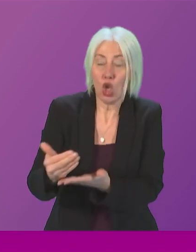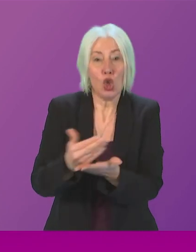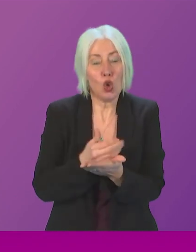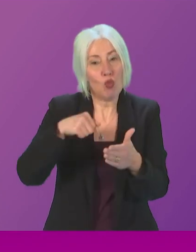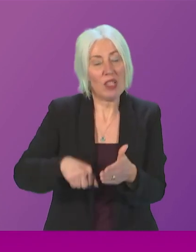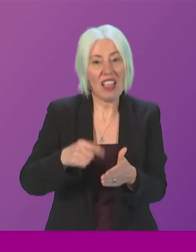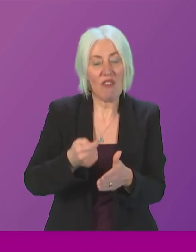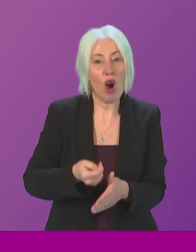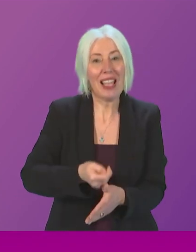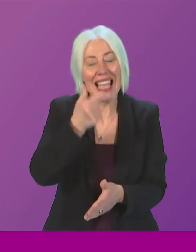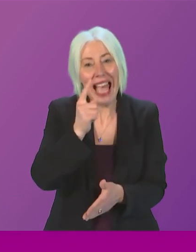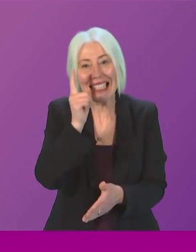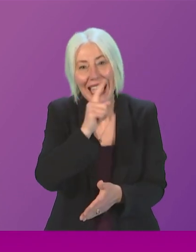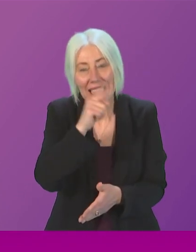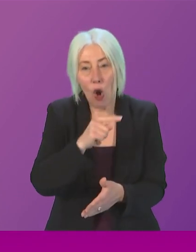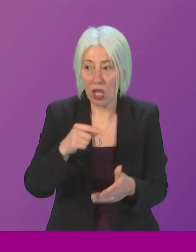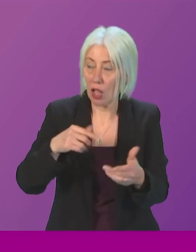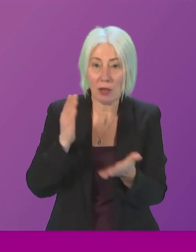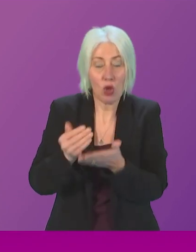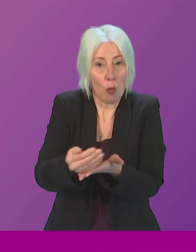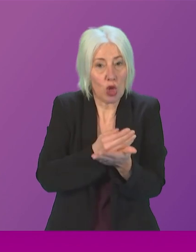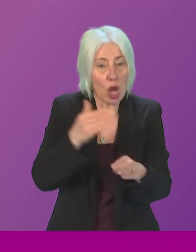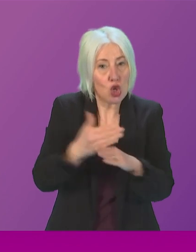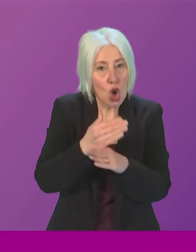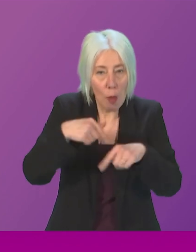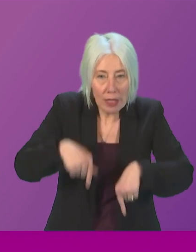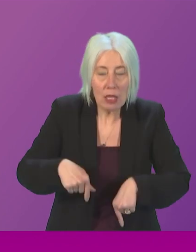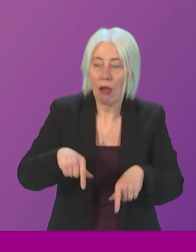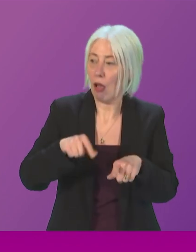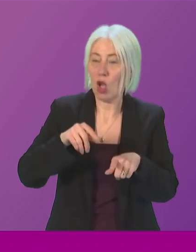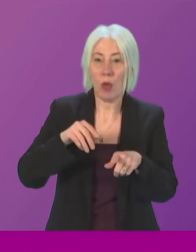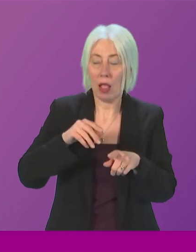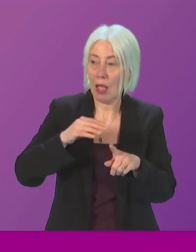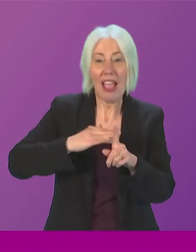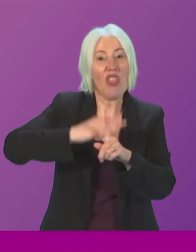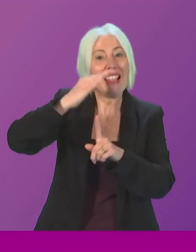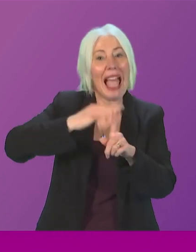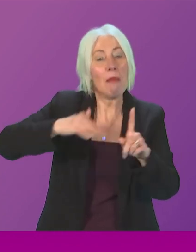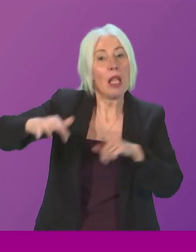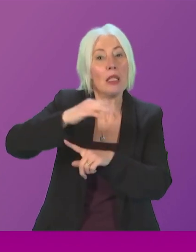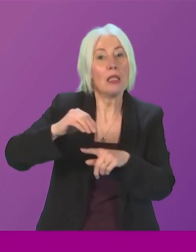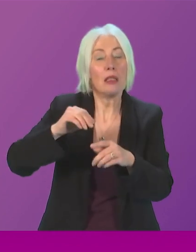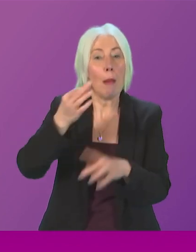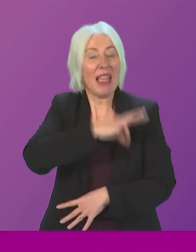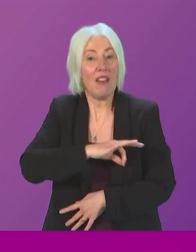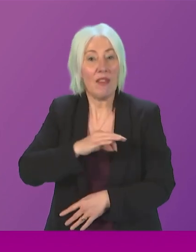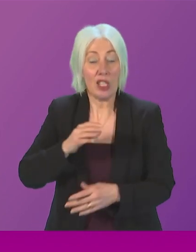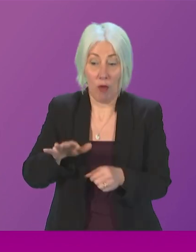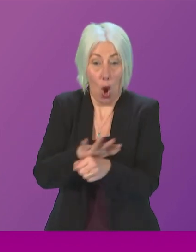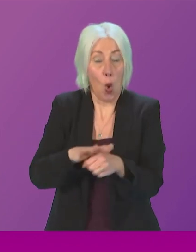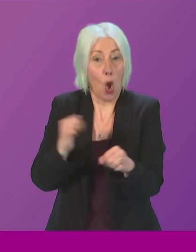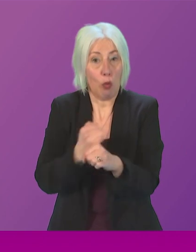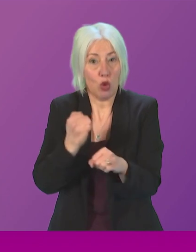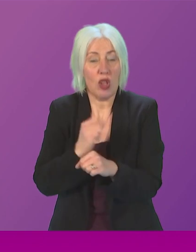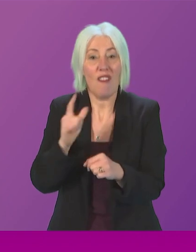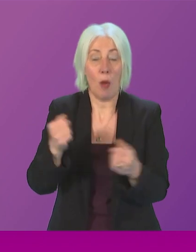to protect thousands of Scottish jobs and the climate benefits of local production will he remove from the energy